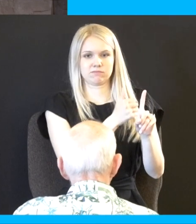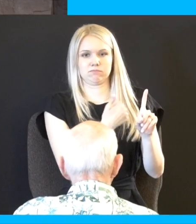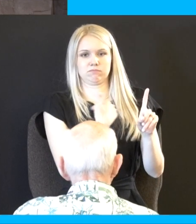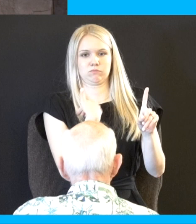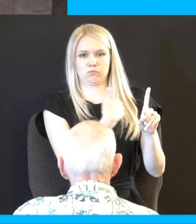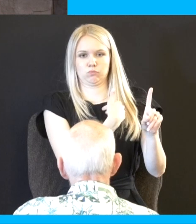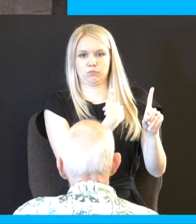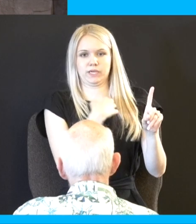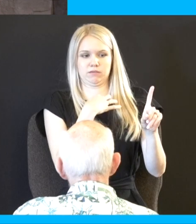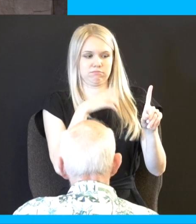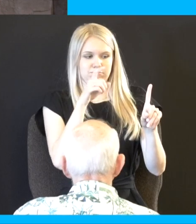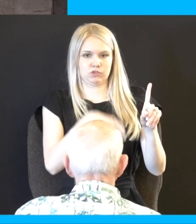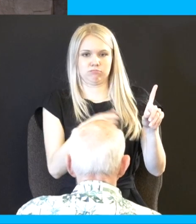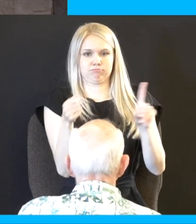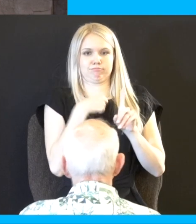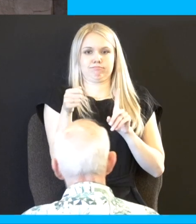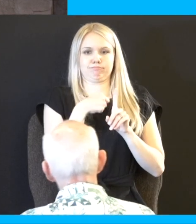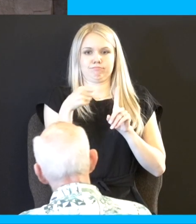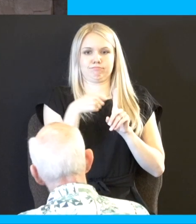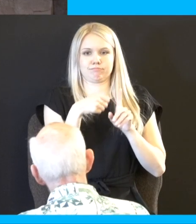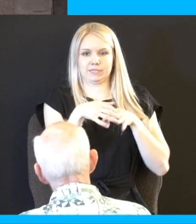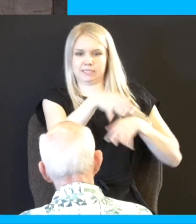you know those drugs that you sold to someone that ended up taking their life